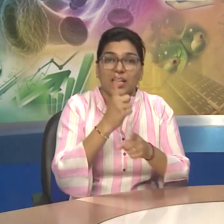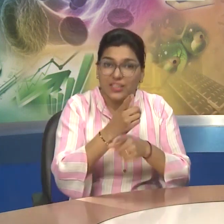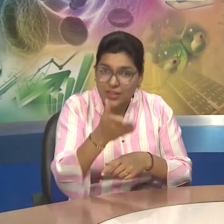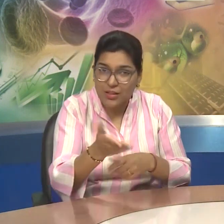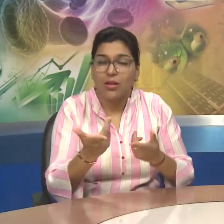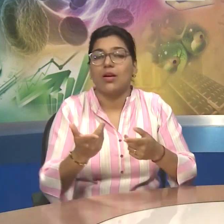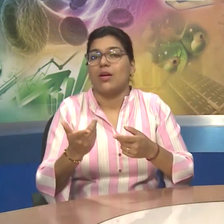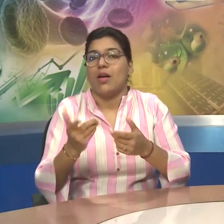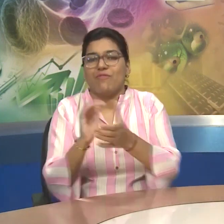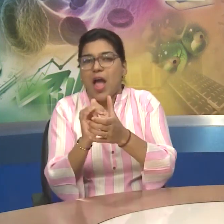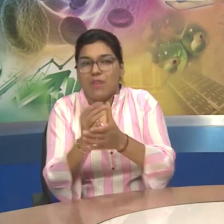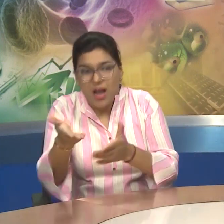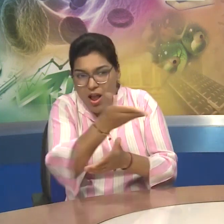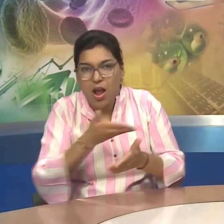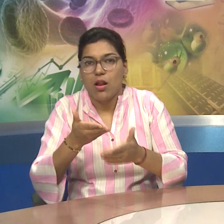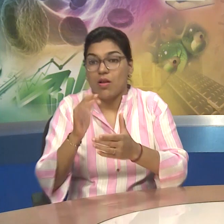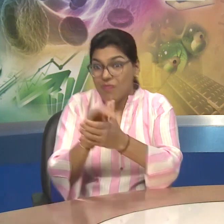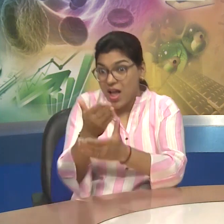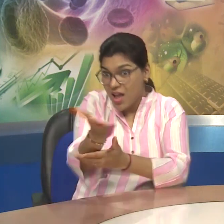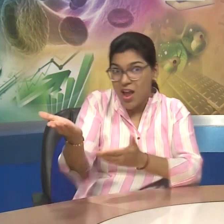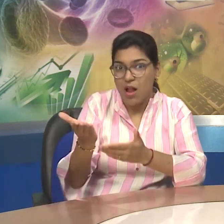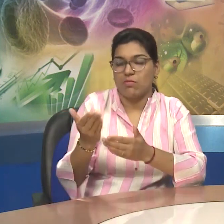Overburdened Sometimes